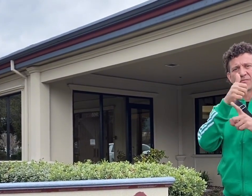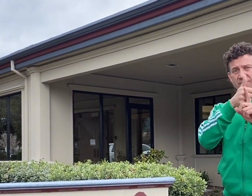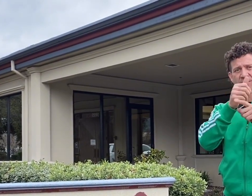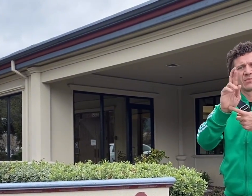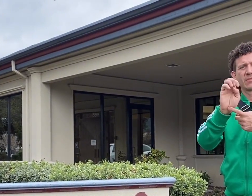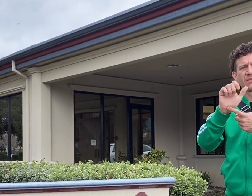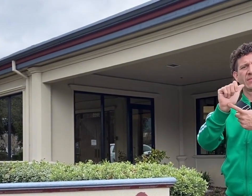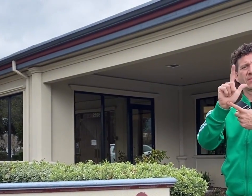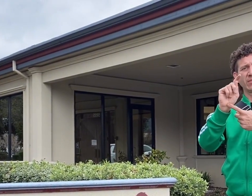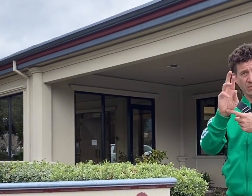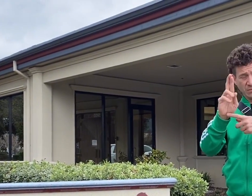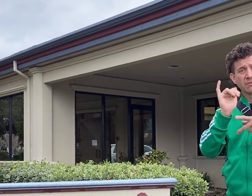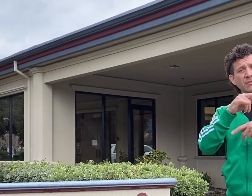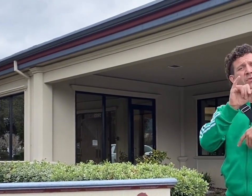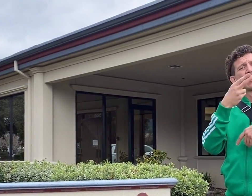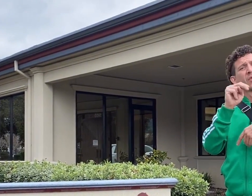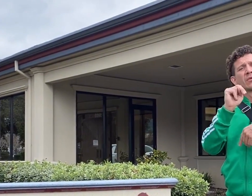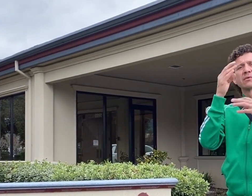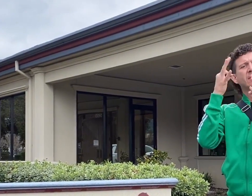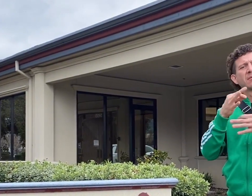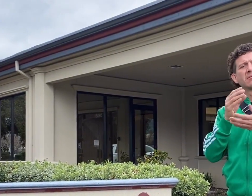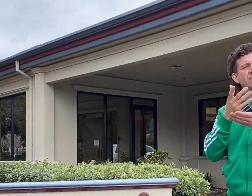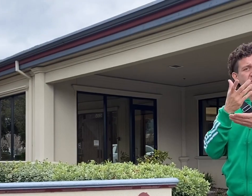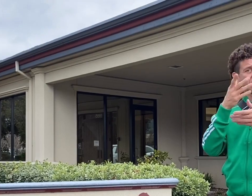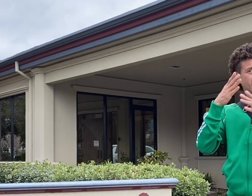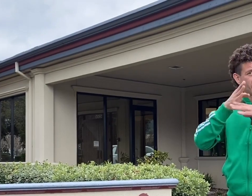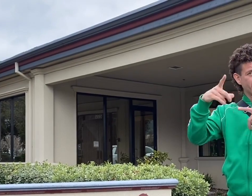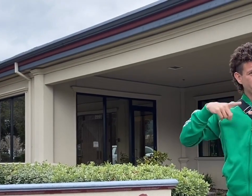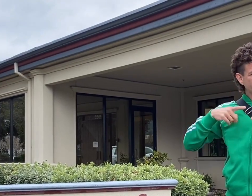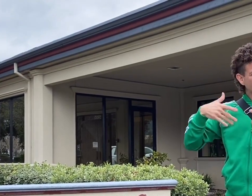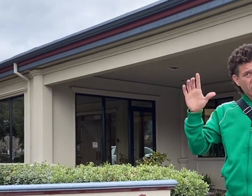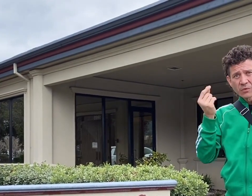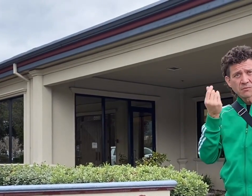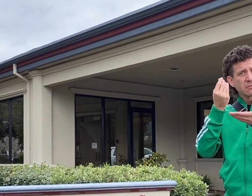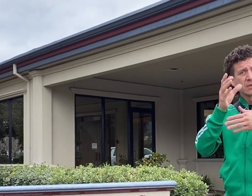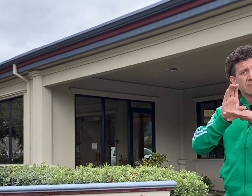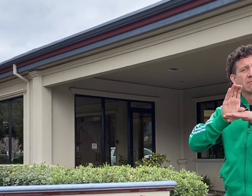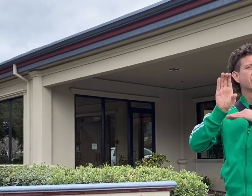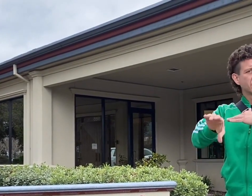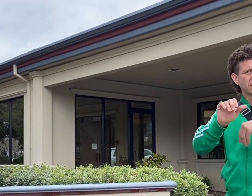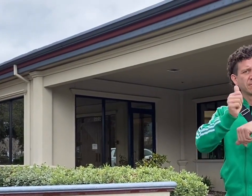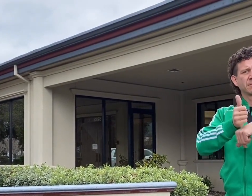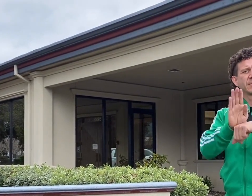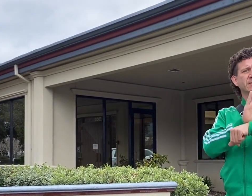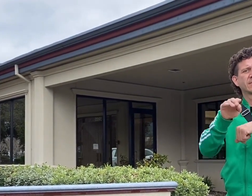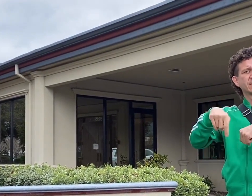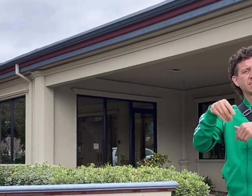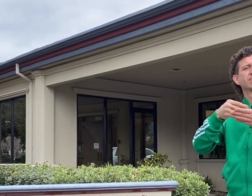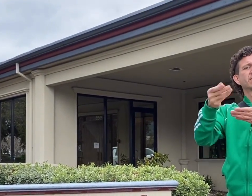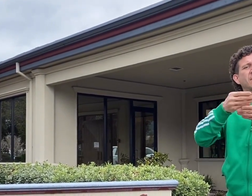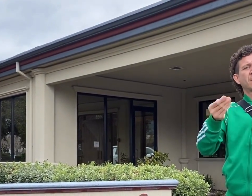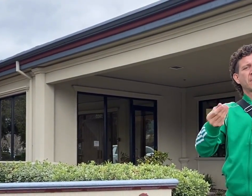After John's retirement, John invested in Red Bear to help Mike start buying property in Pleasanton.